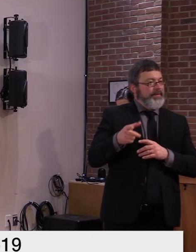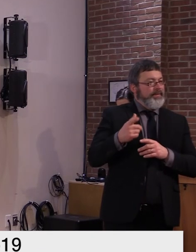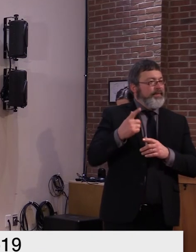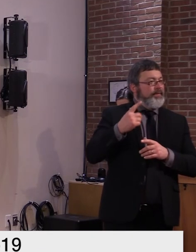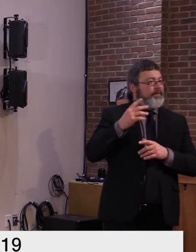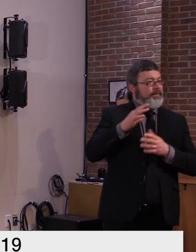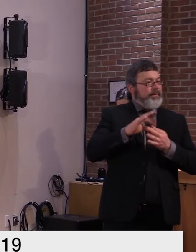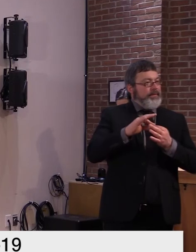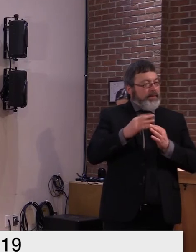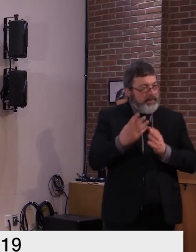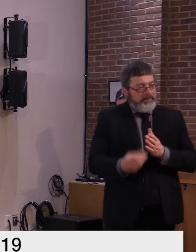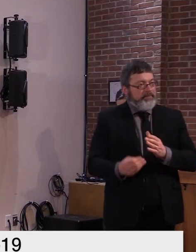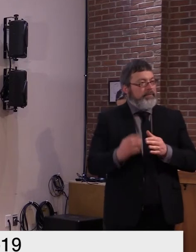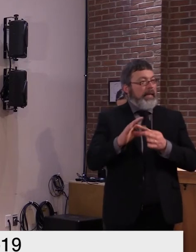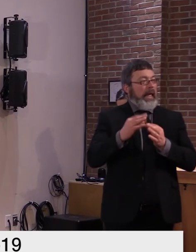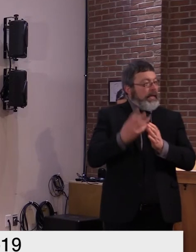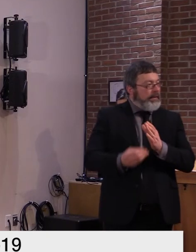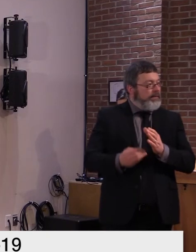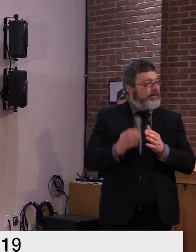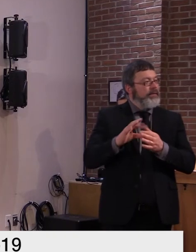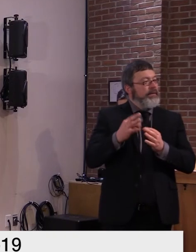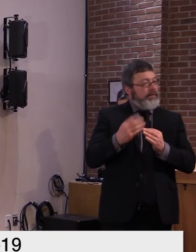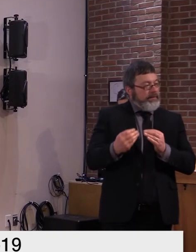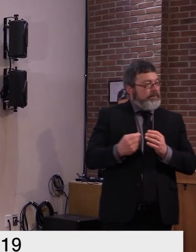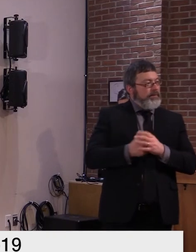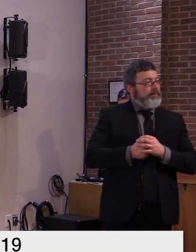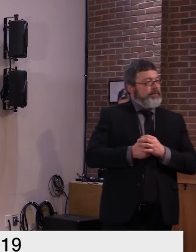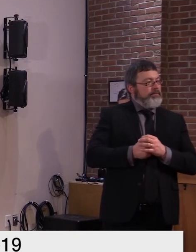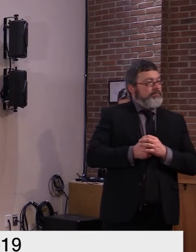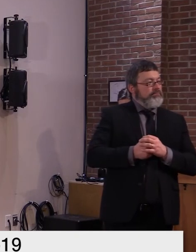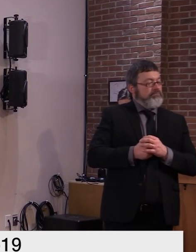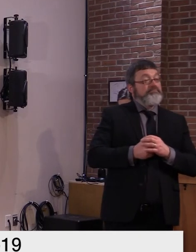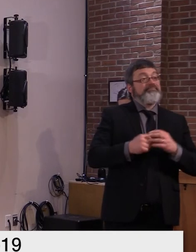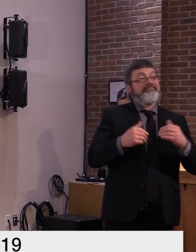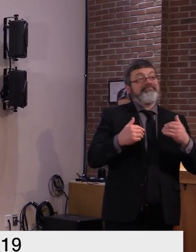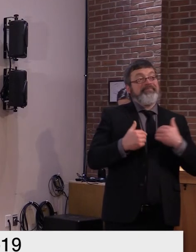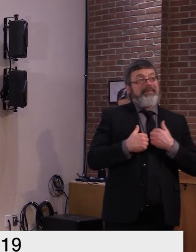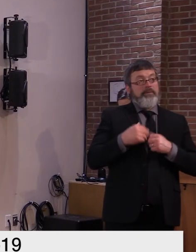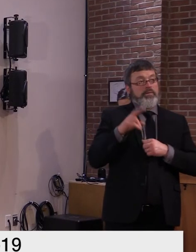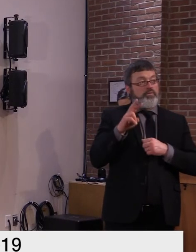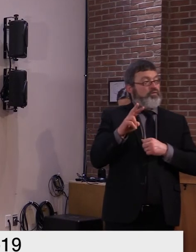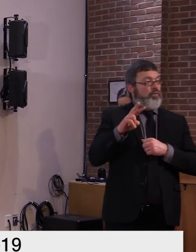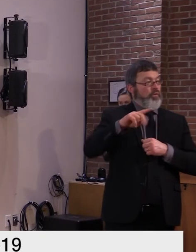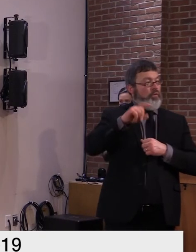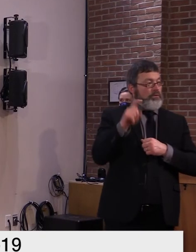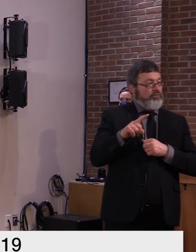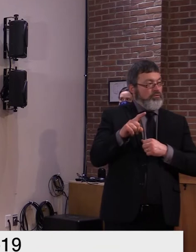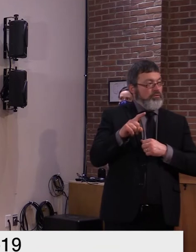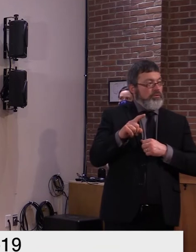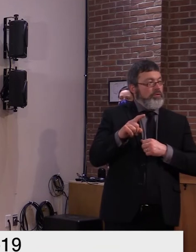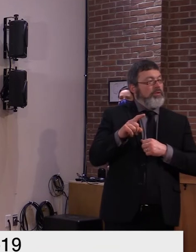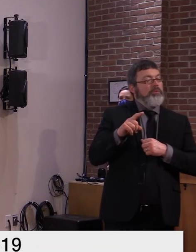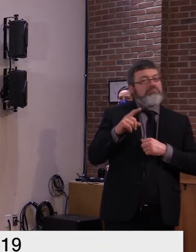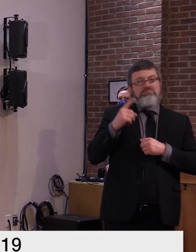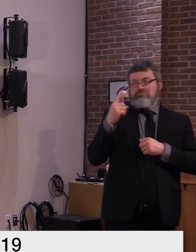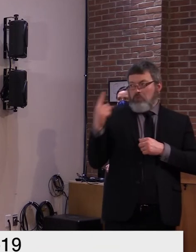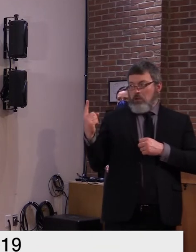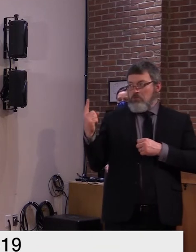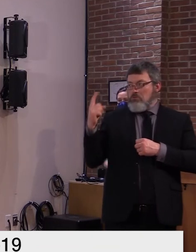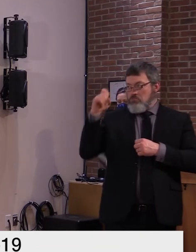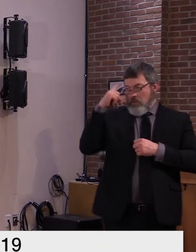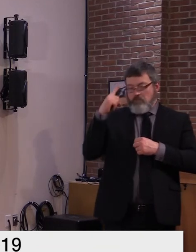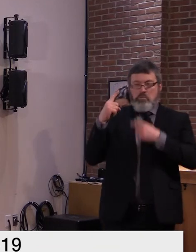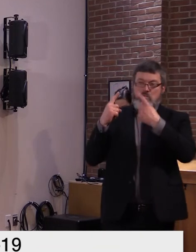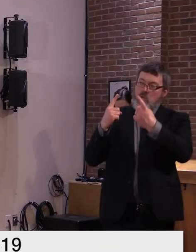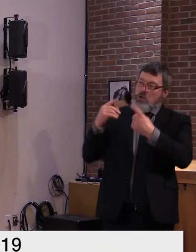Great, thanks. One for the doctor and one for the governor, if I may. Okay. Doctor, I wanted to